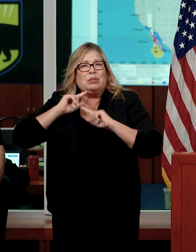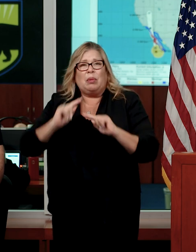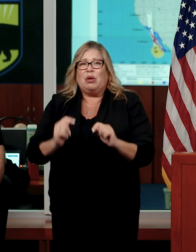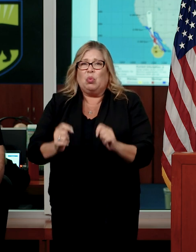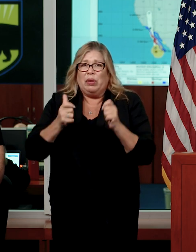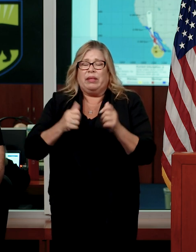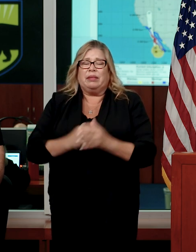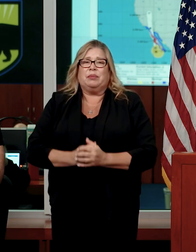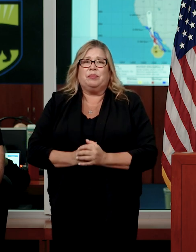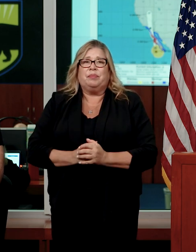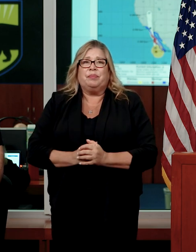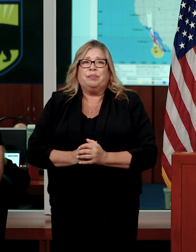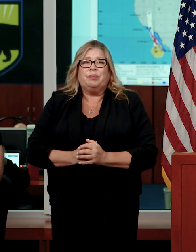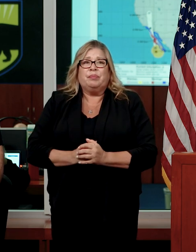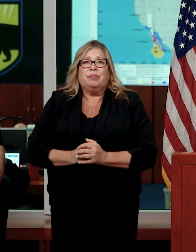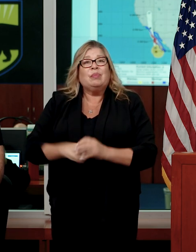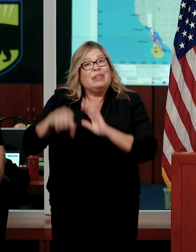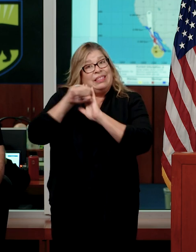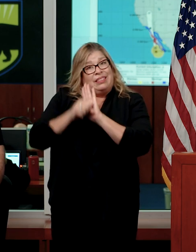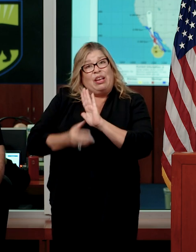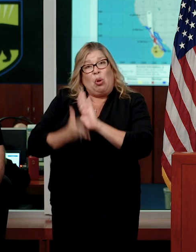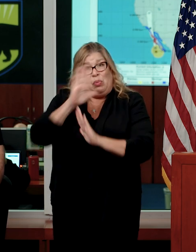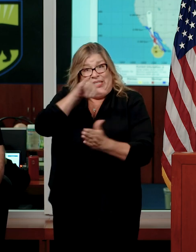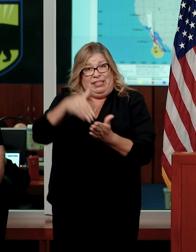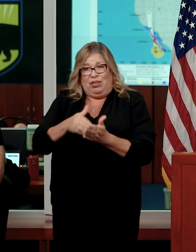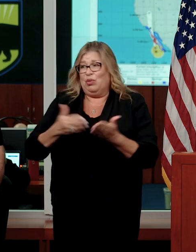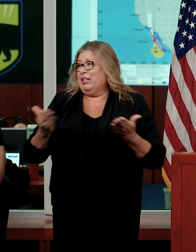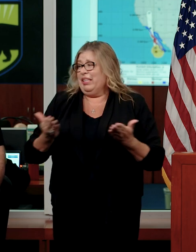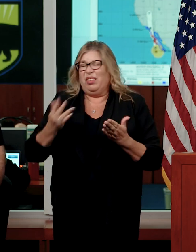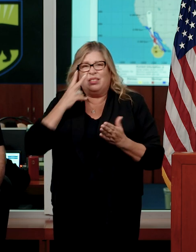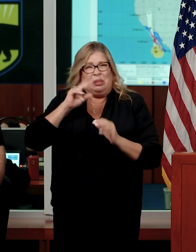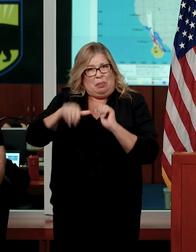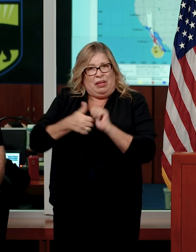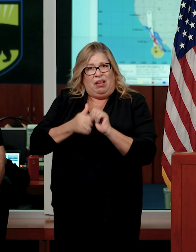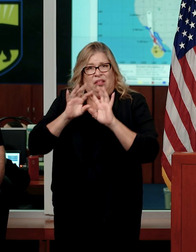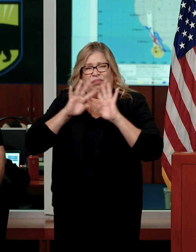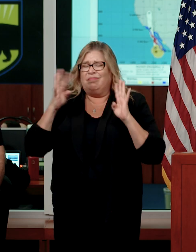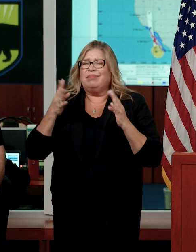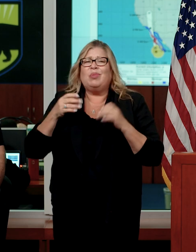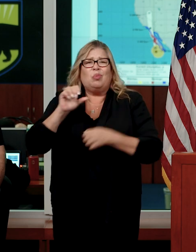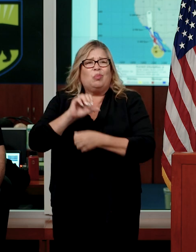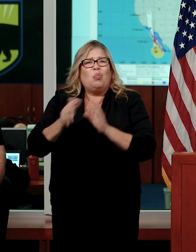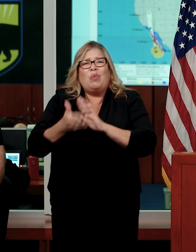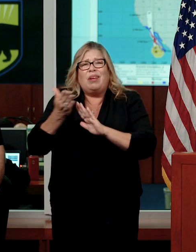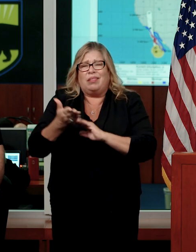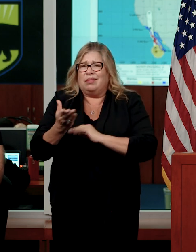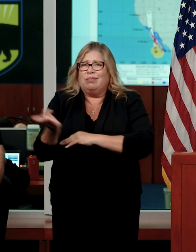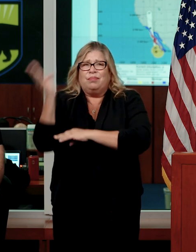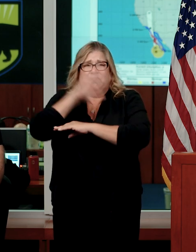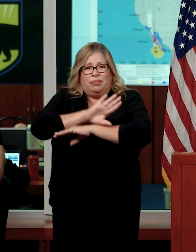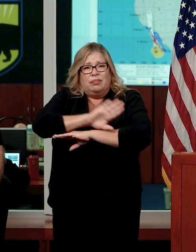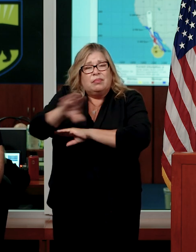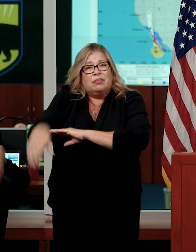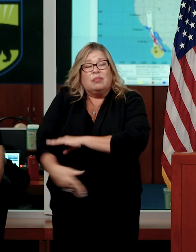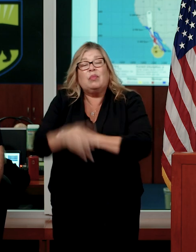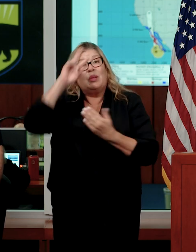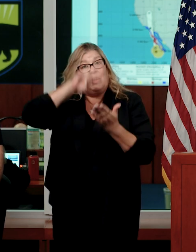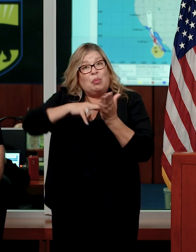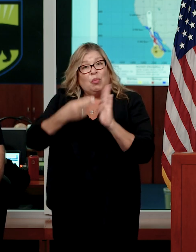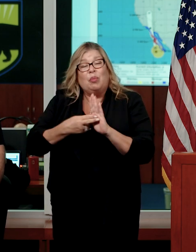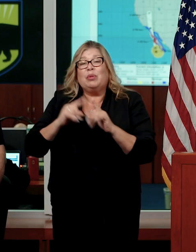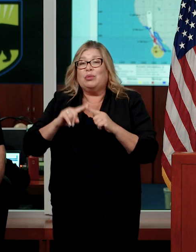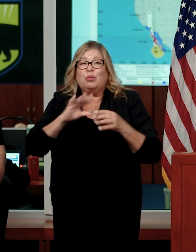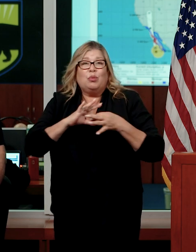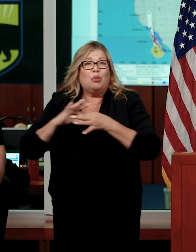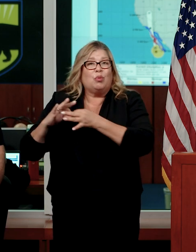The State Operations Center, which is right behind me, is activated 24-7 to coordinate those response operations